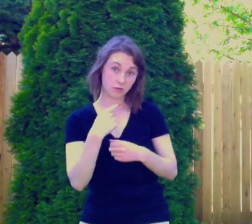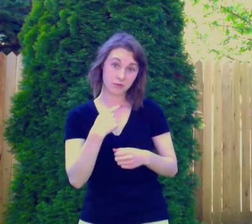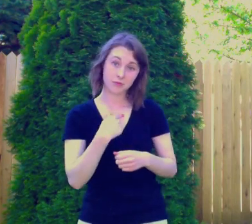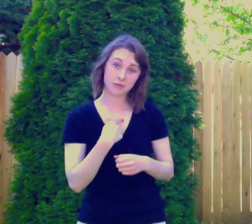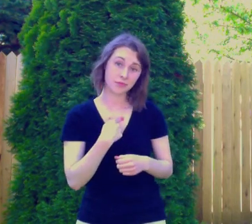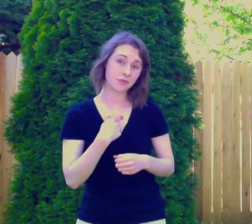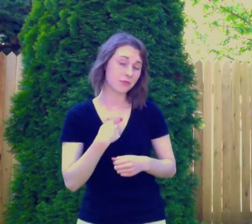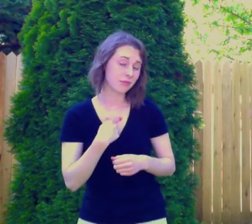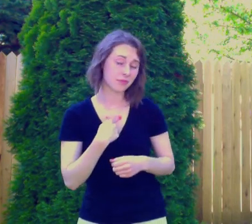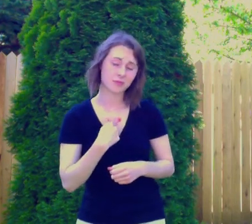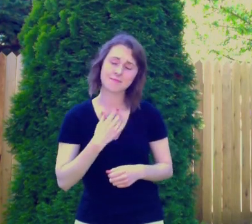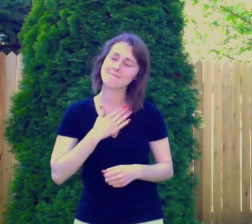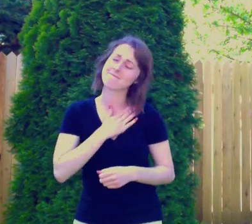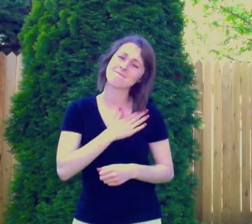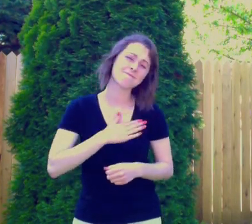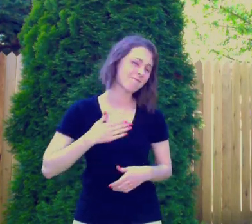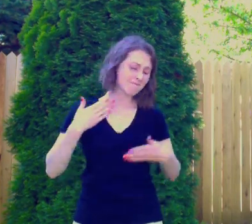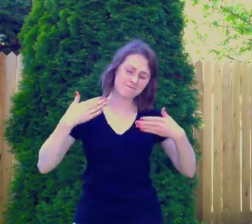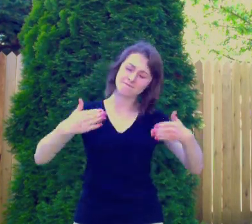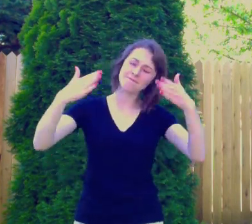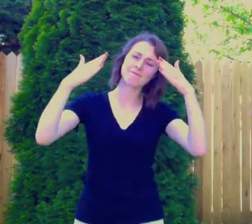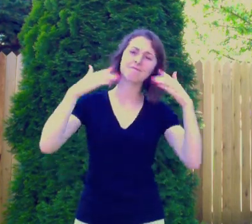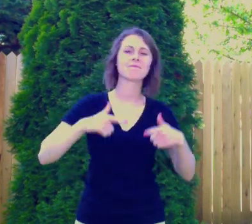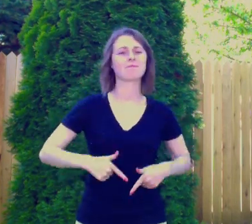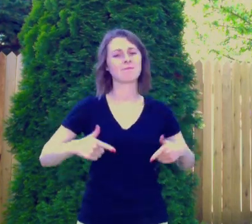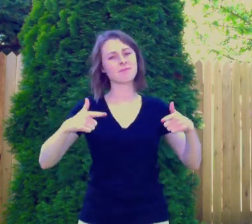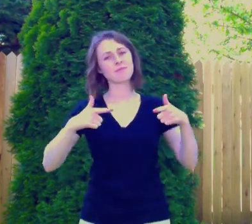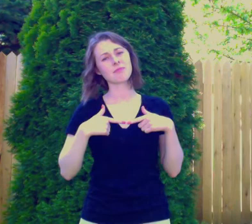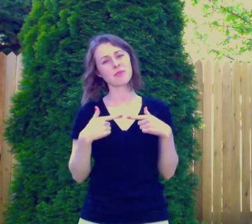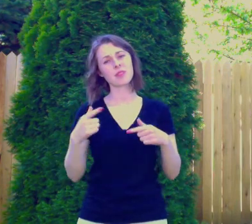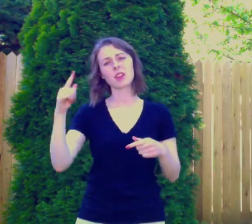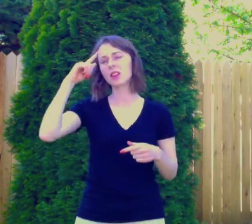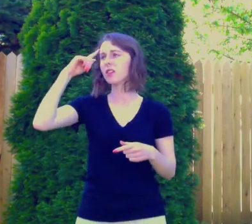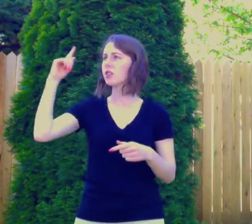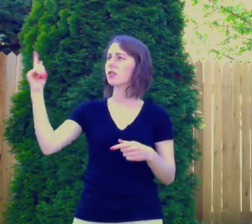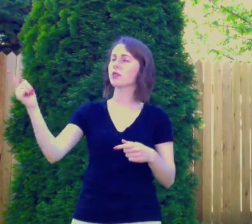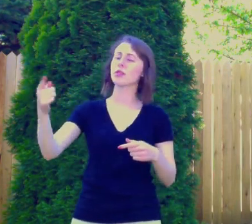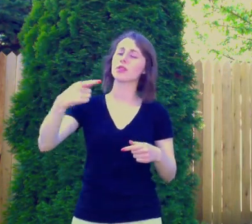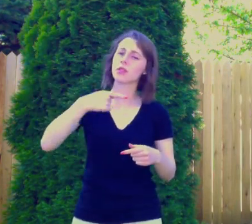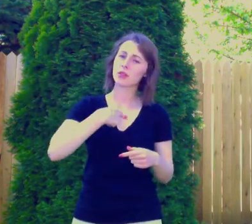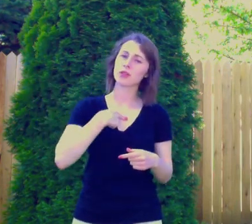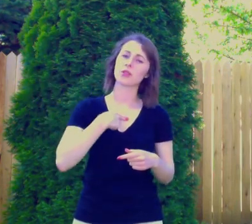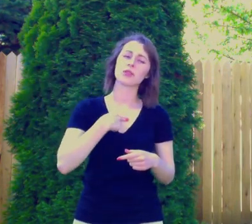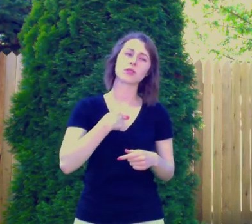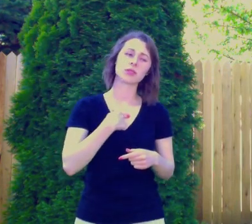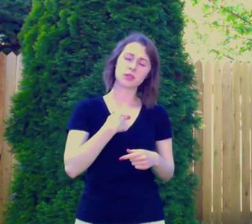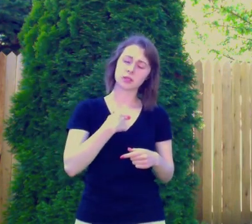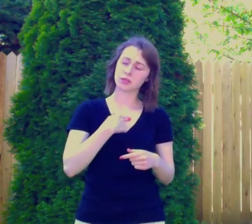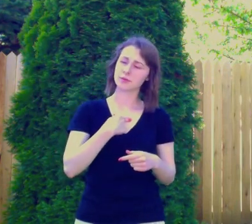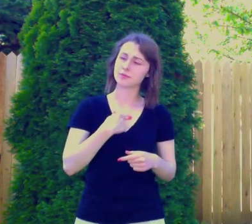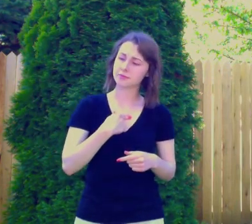your love Please don't keep your love hidden away